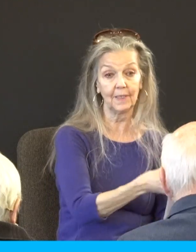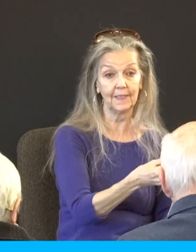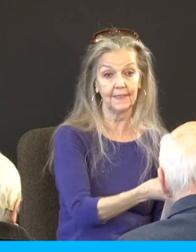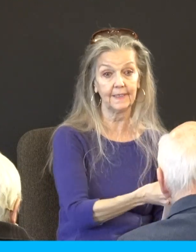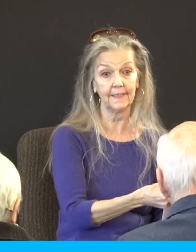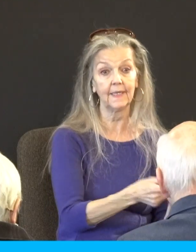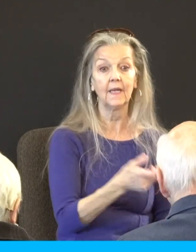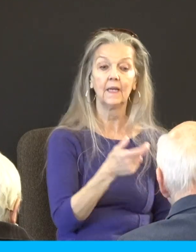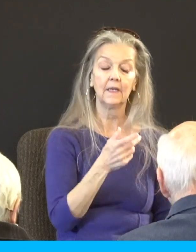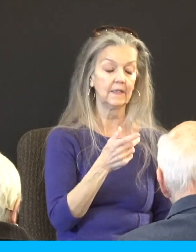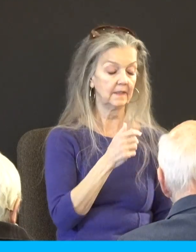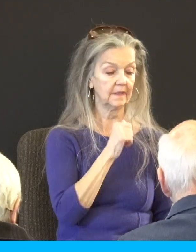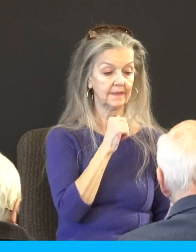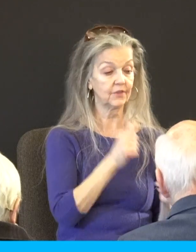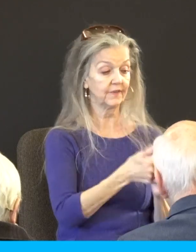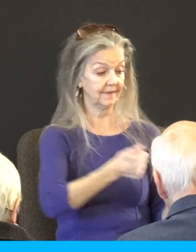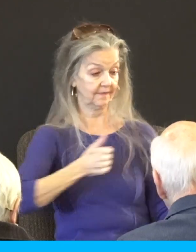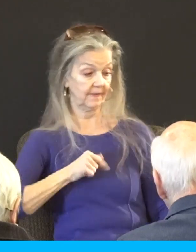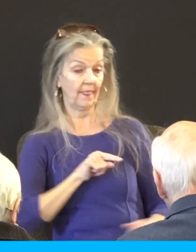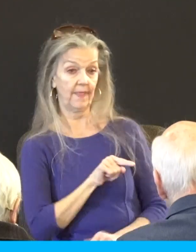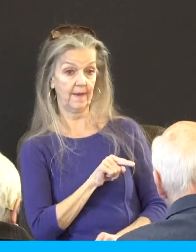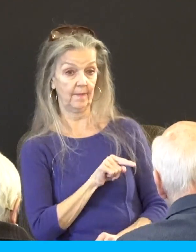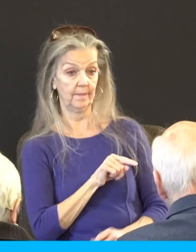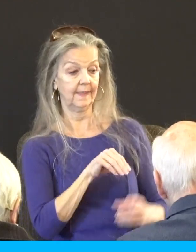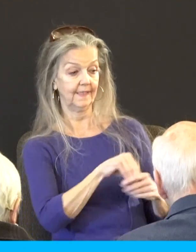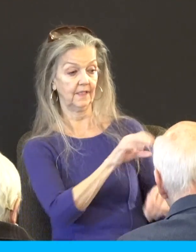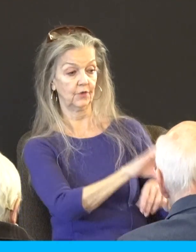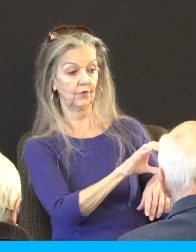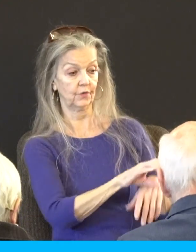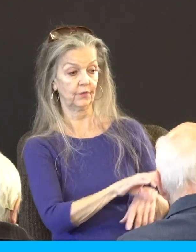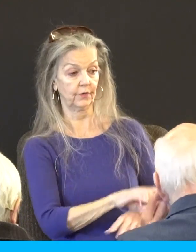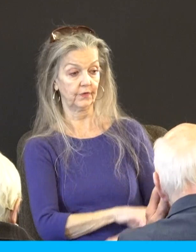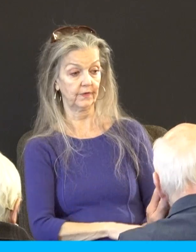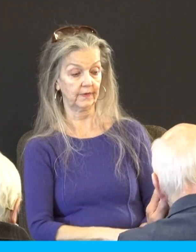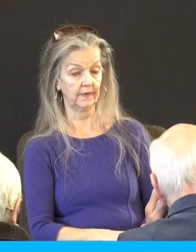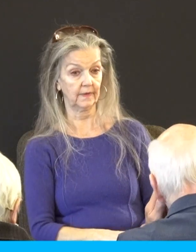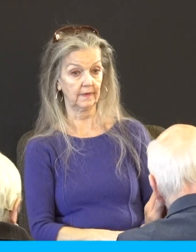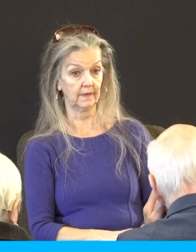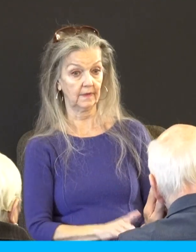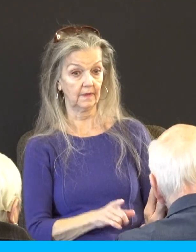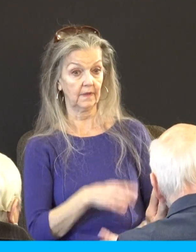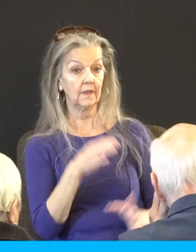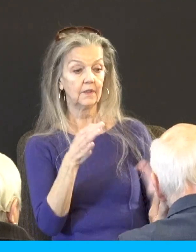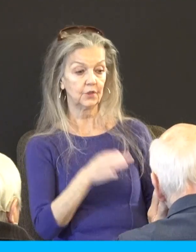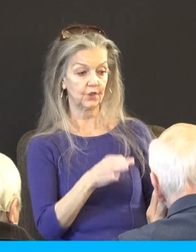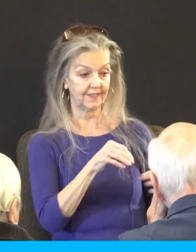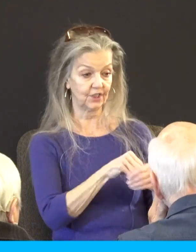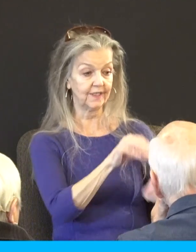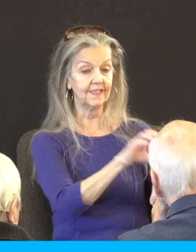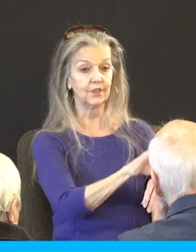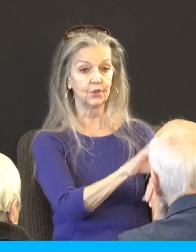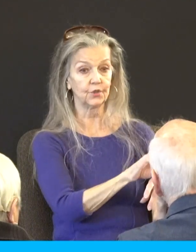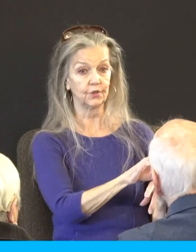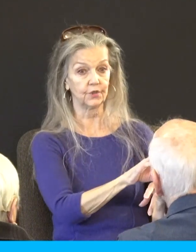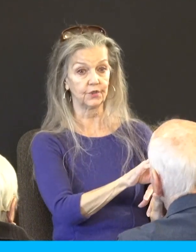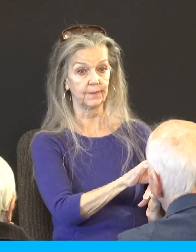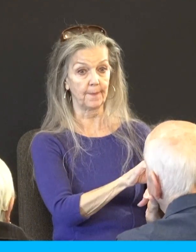to do to judge them that are without out in the world? Do you not judge them that are within within the church? But them that are without God